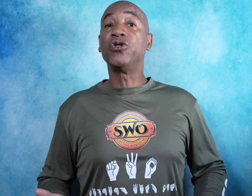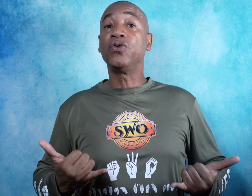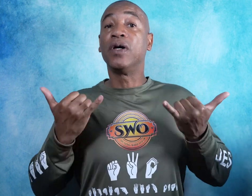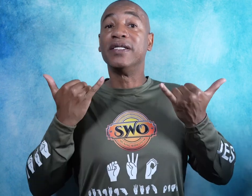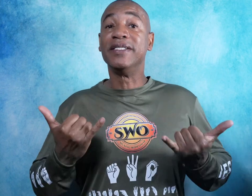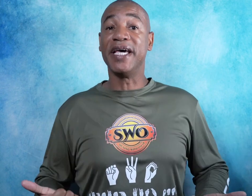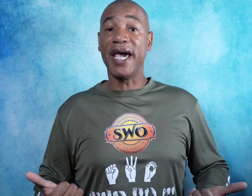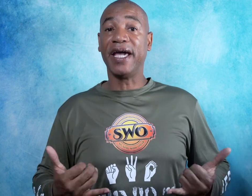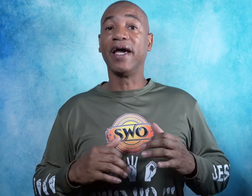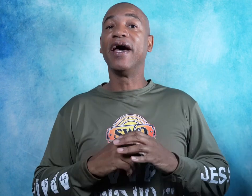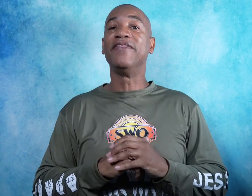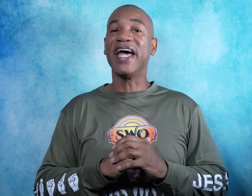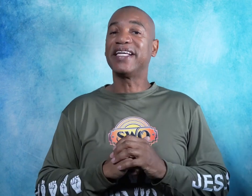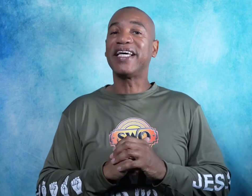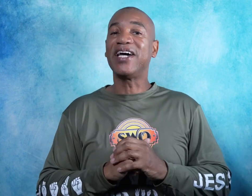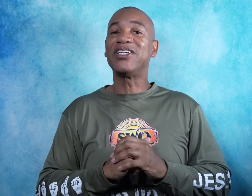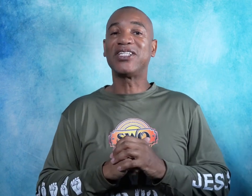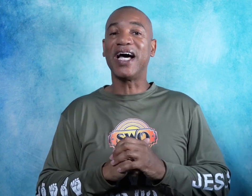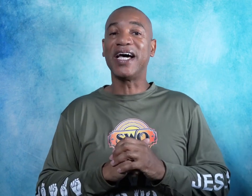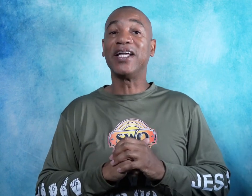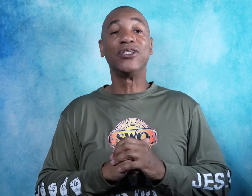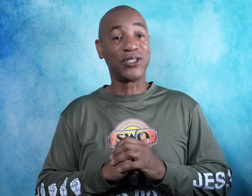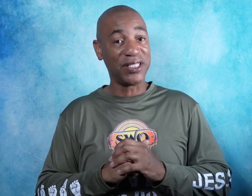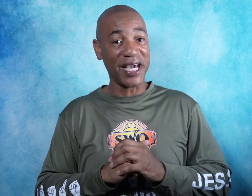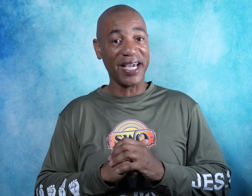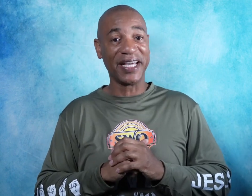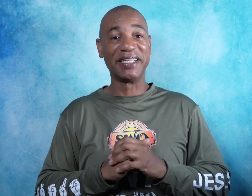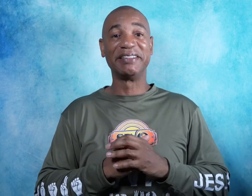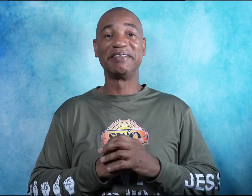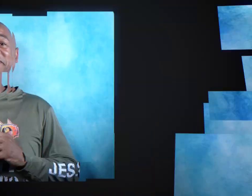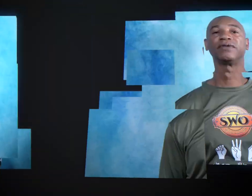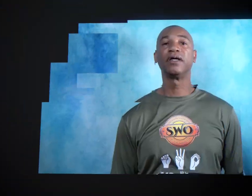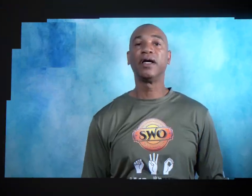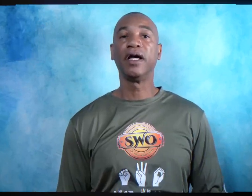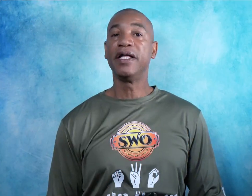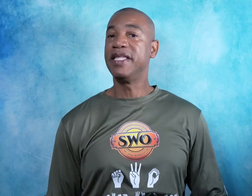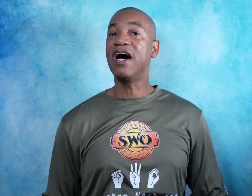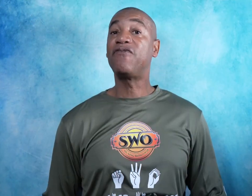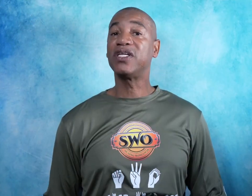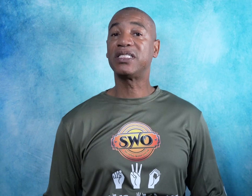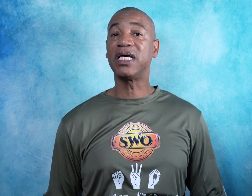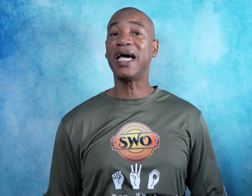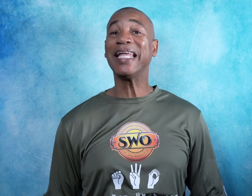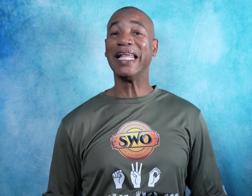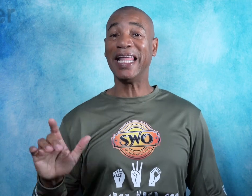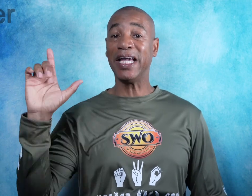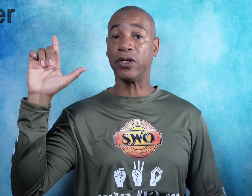Today. That is how you sign today. Now for the sign later.